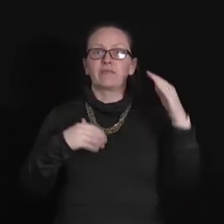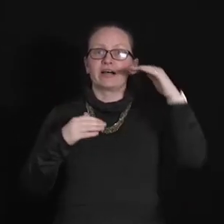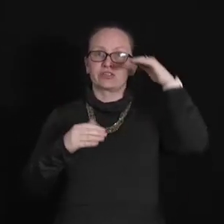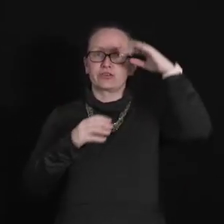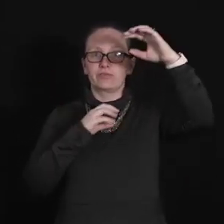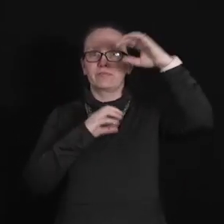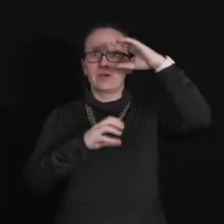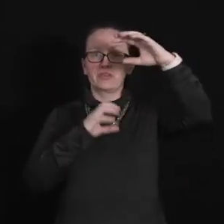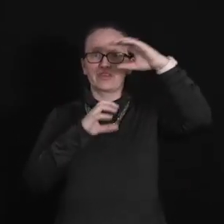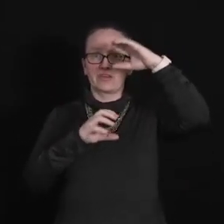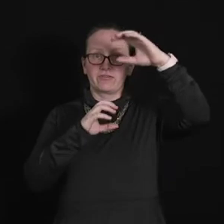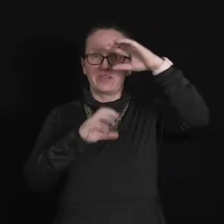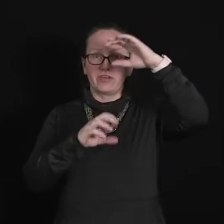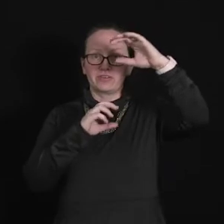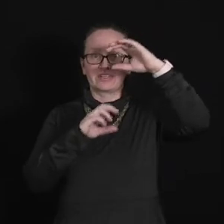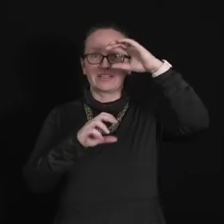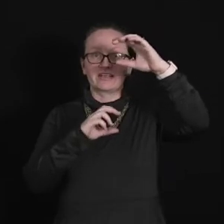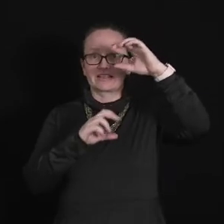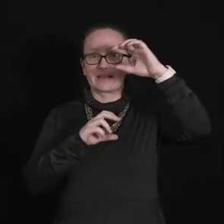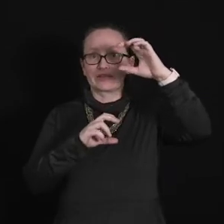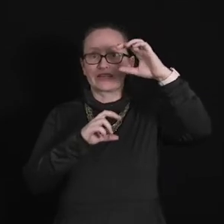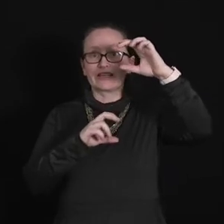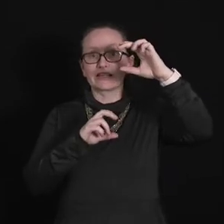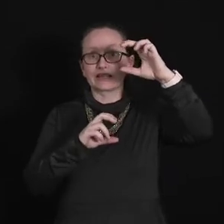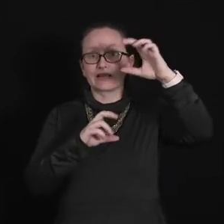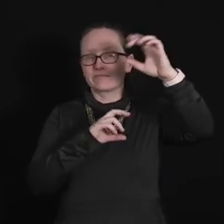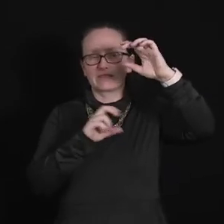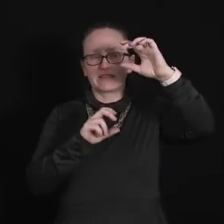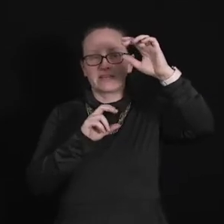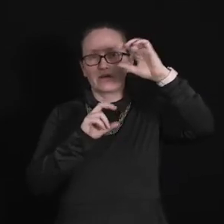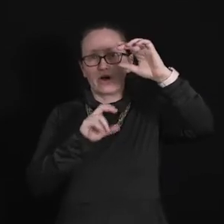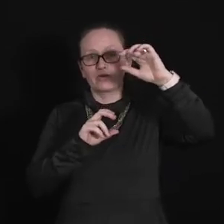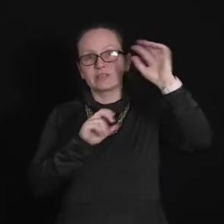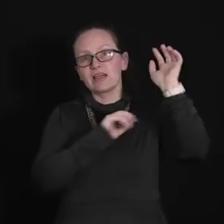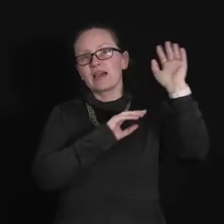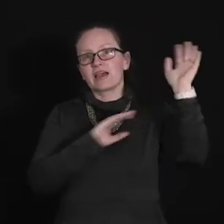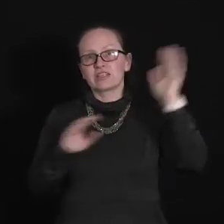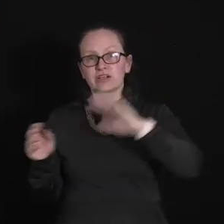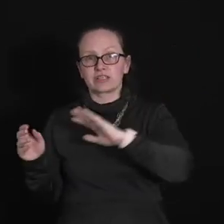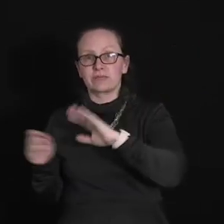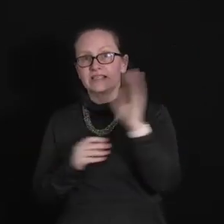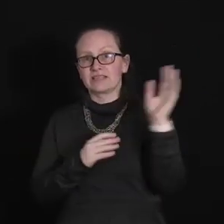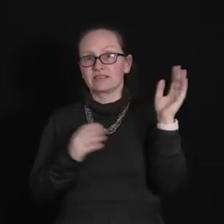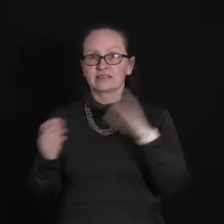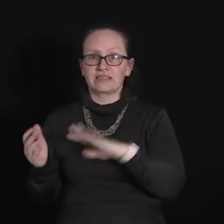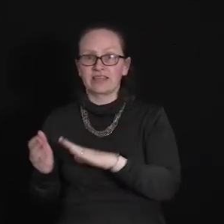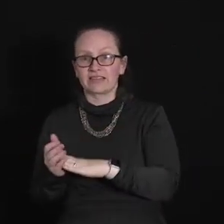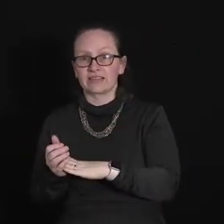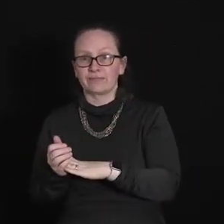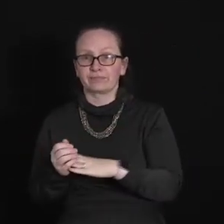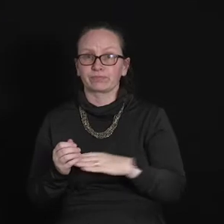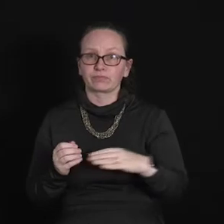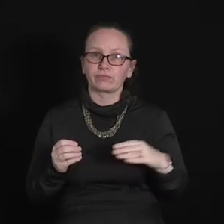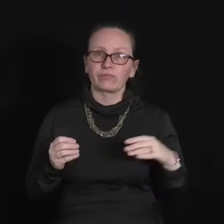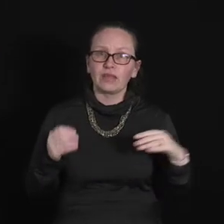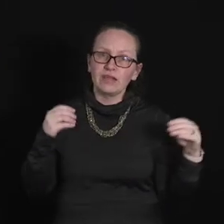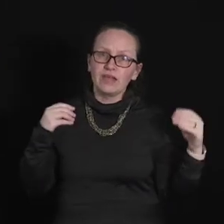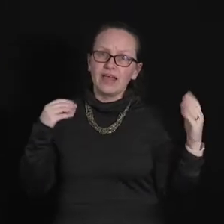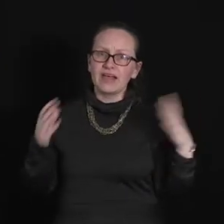pass through both of those Young's double slit holes as long as we didn't detect it. And